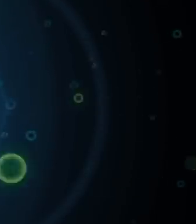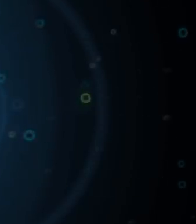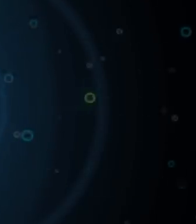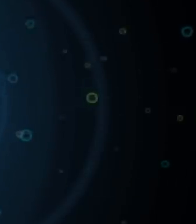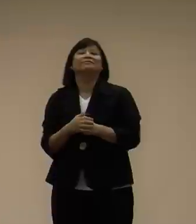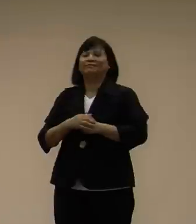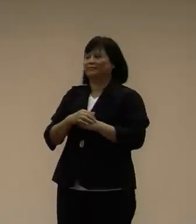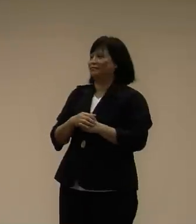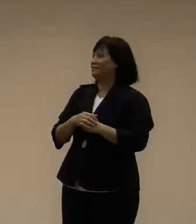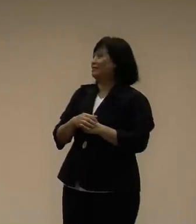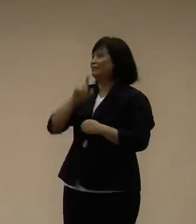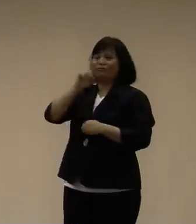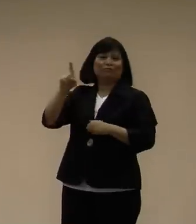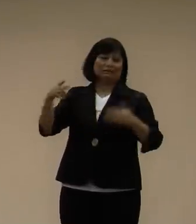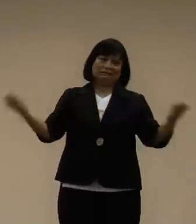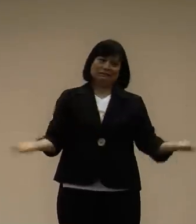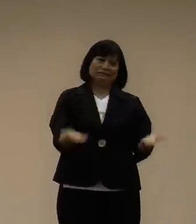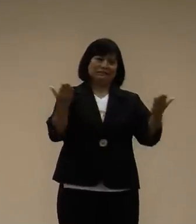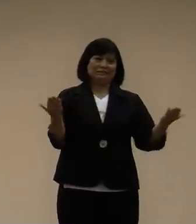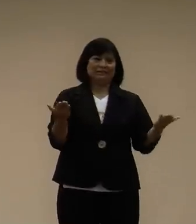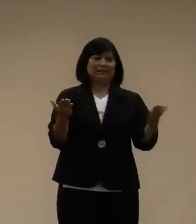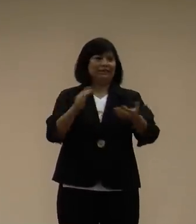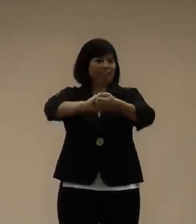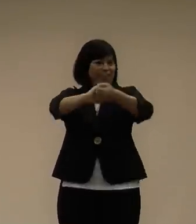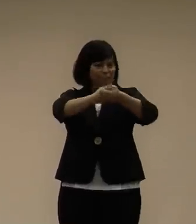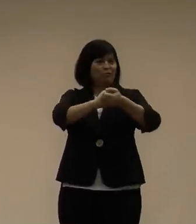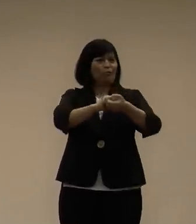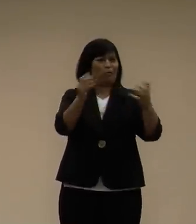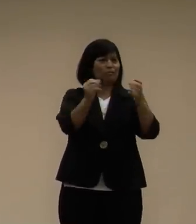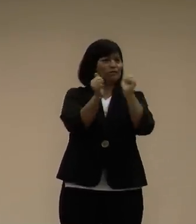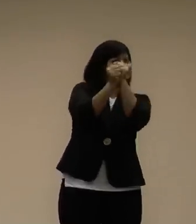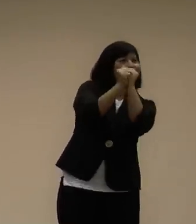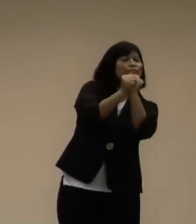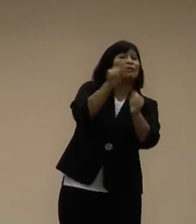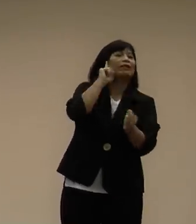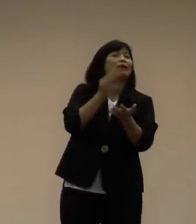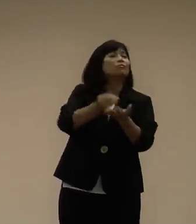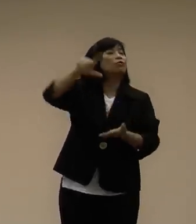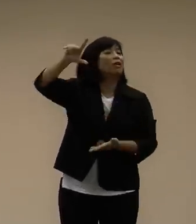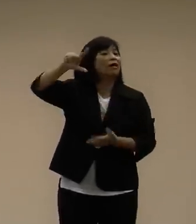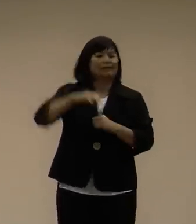We are very pleased to be strategic partners. thank you now and others. It's a privilege.